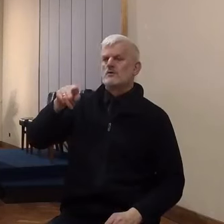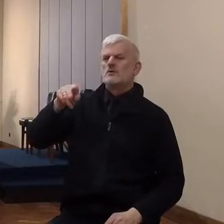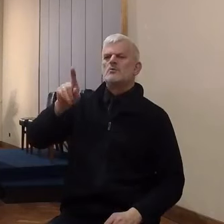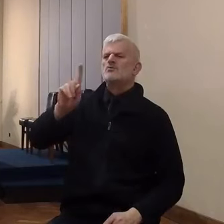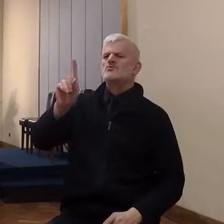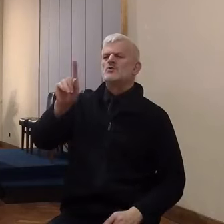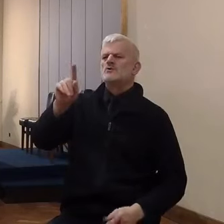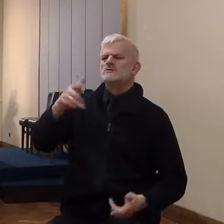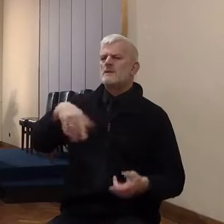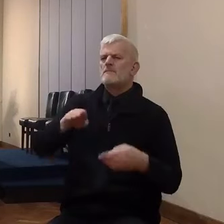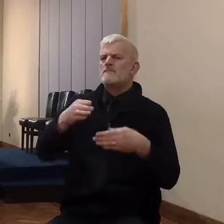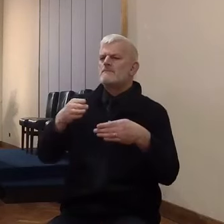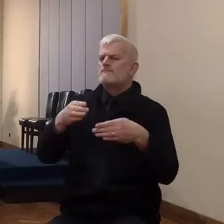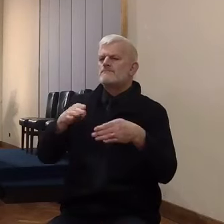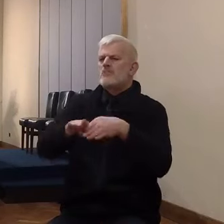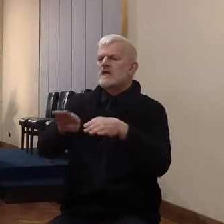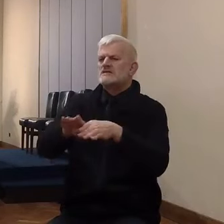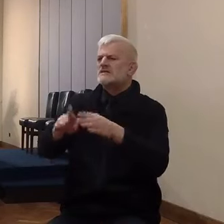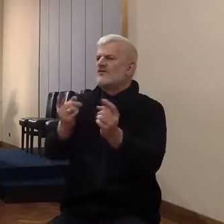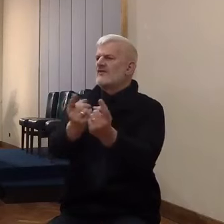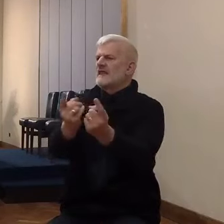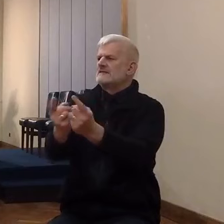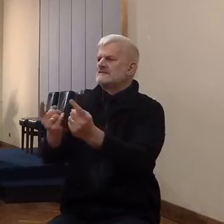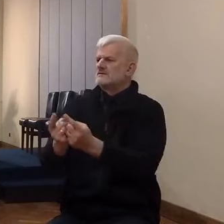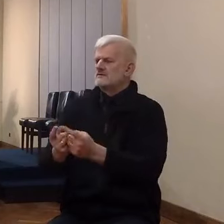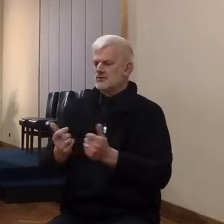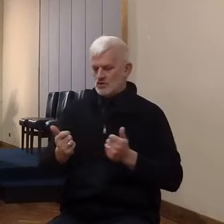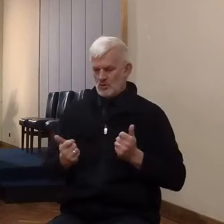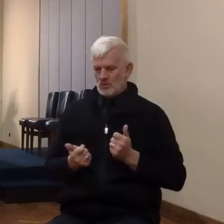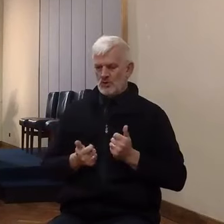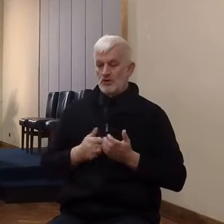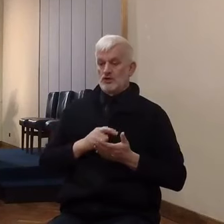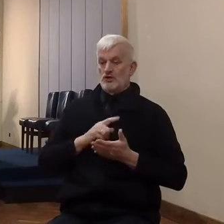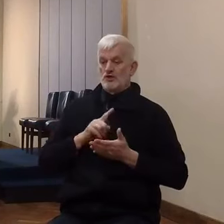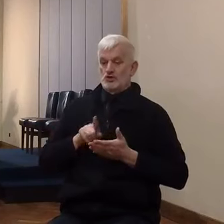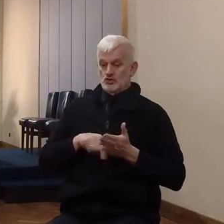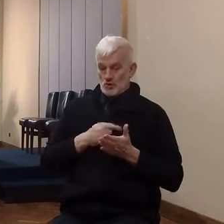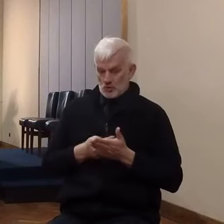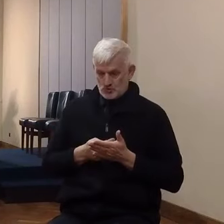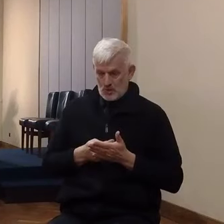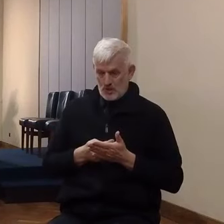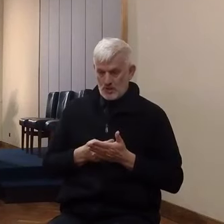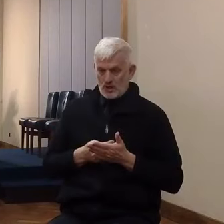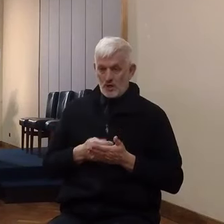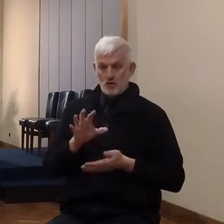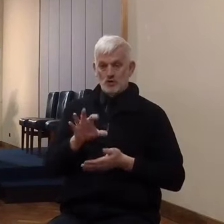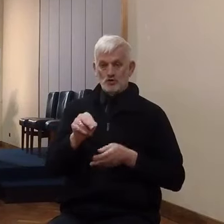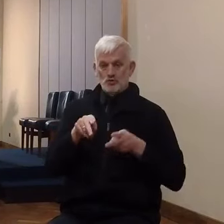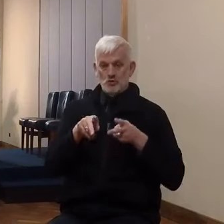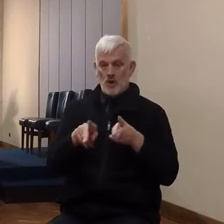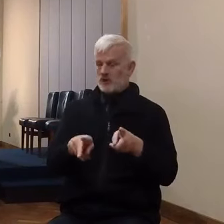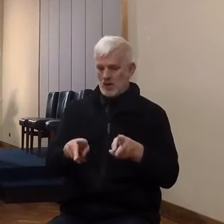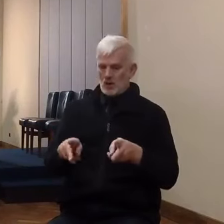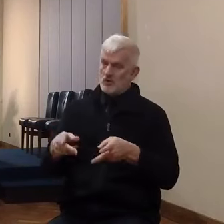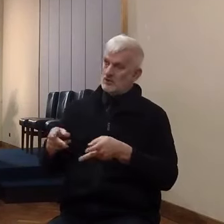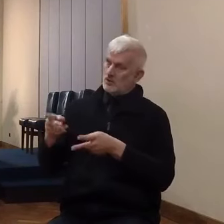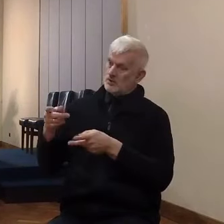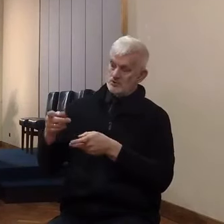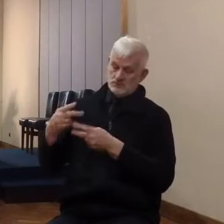He's not going to choose the route. The direction from which they strike Jericho, he hasn't yet had the instructions